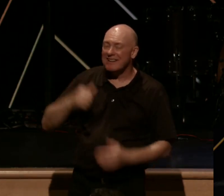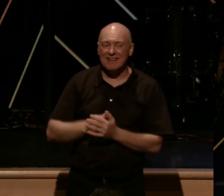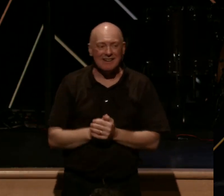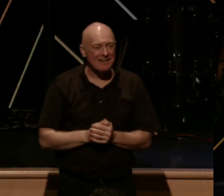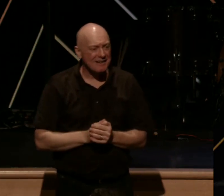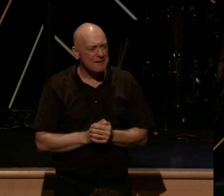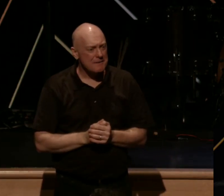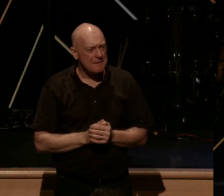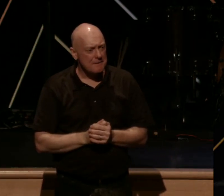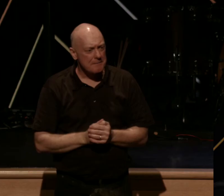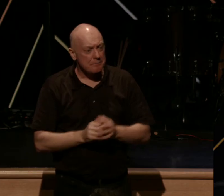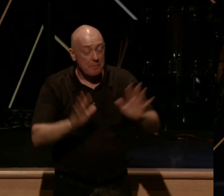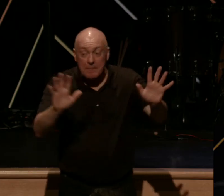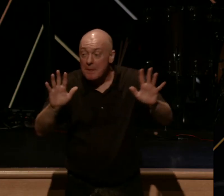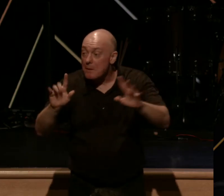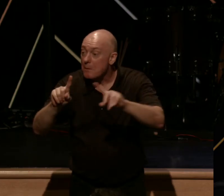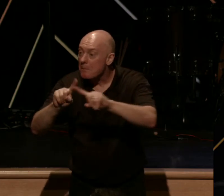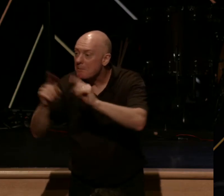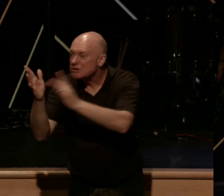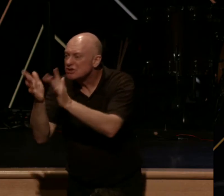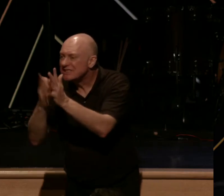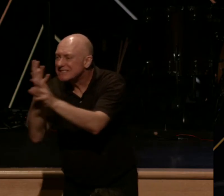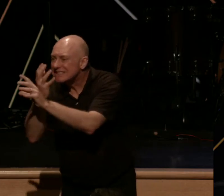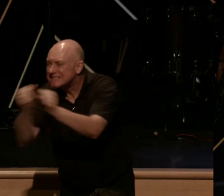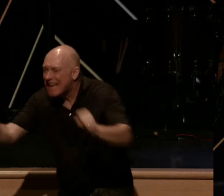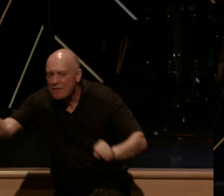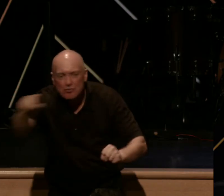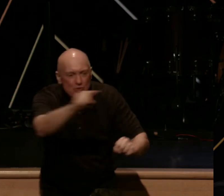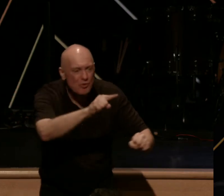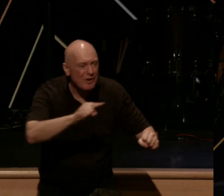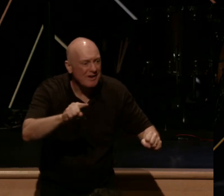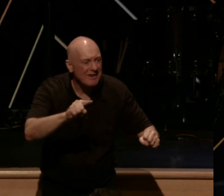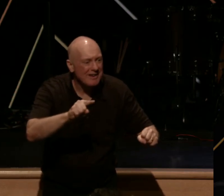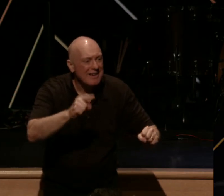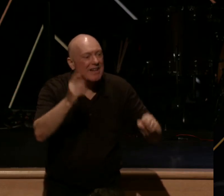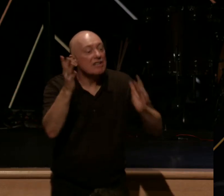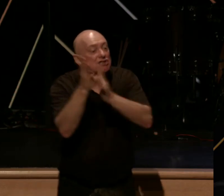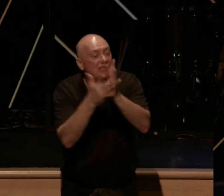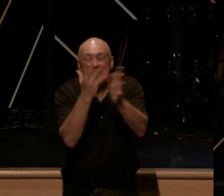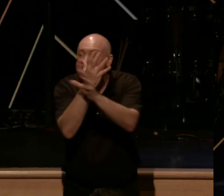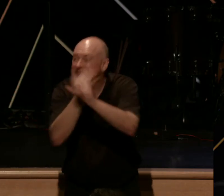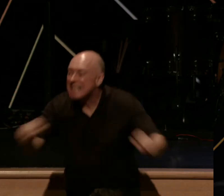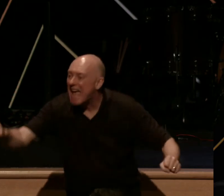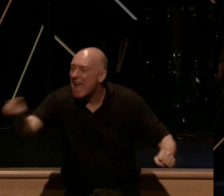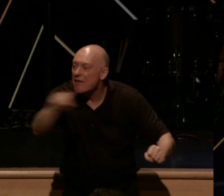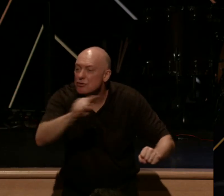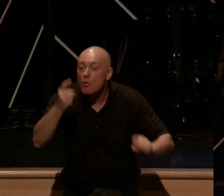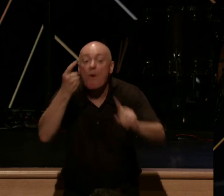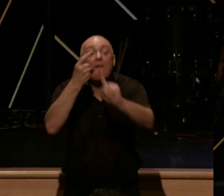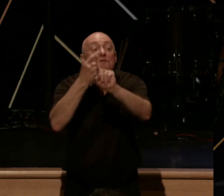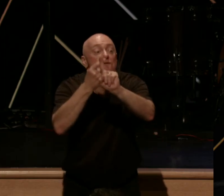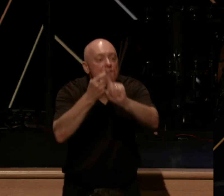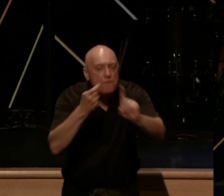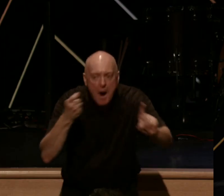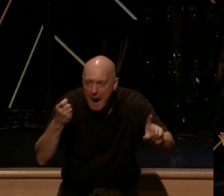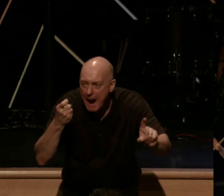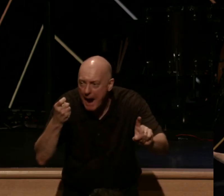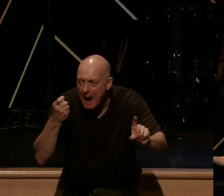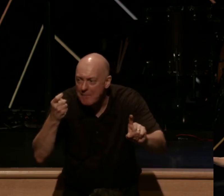That he saved you. He saved you from the greatest